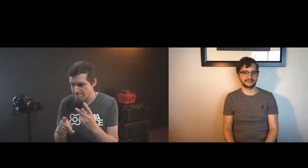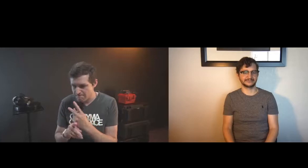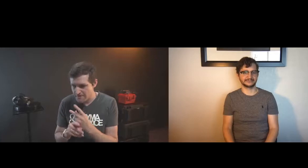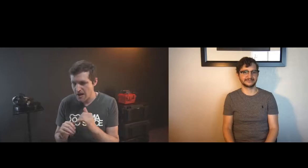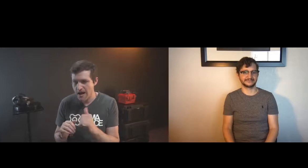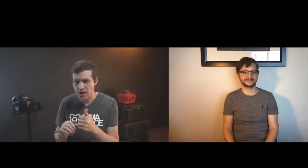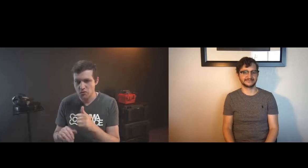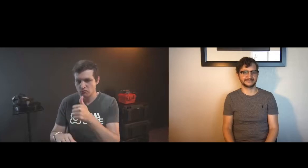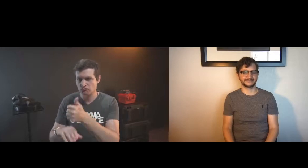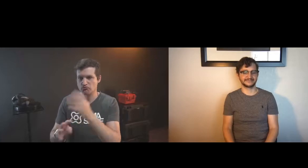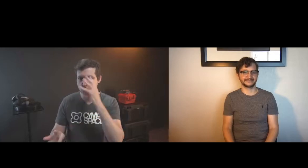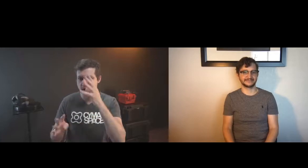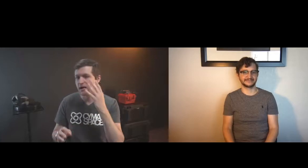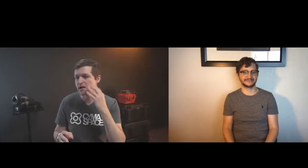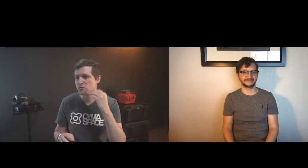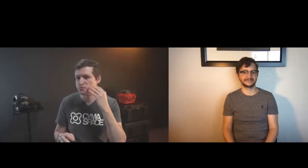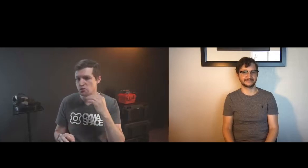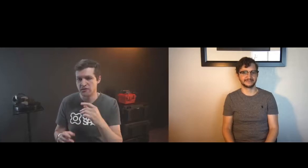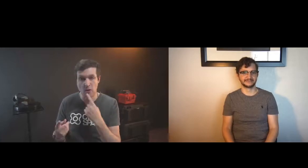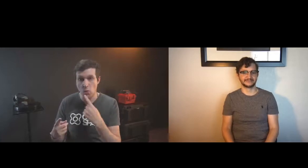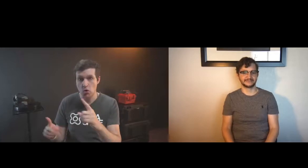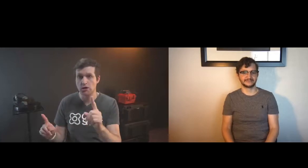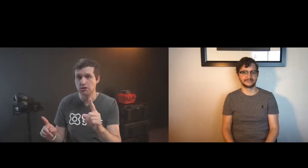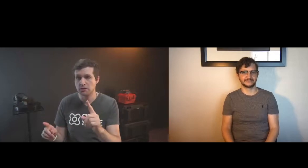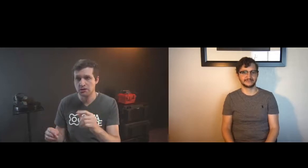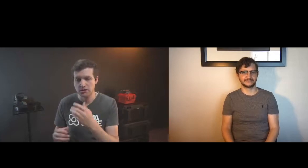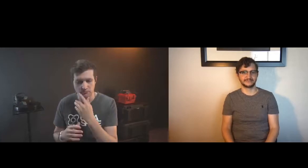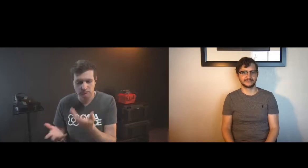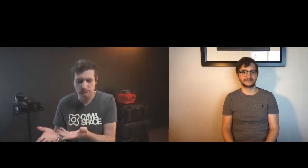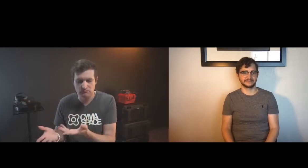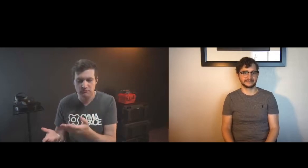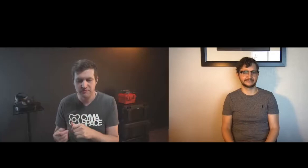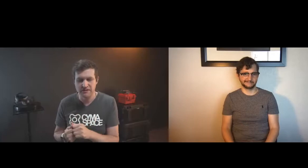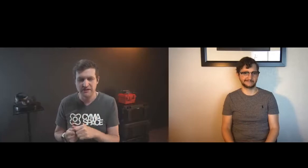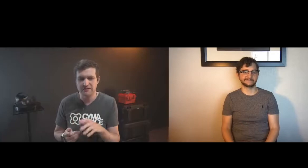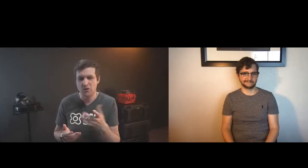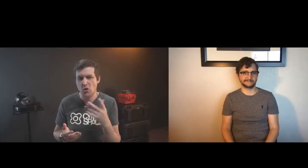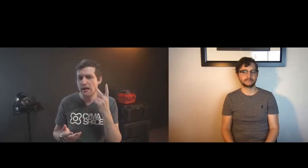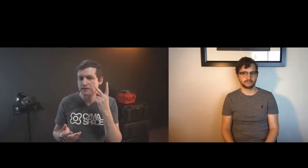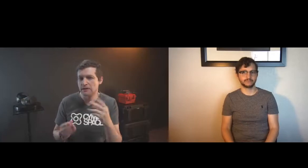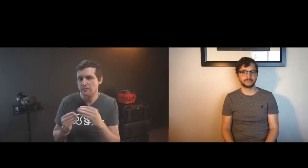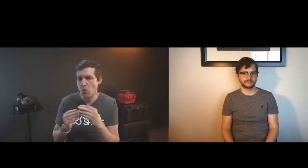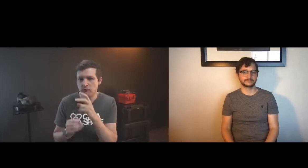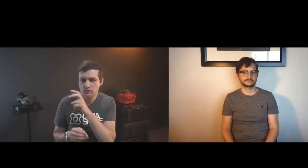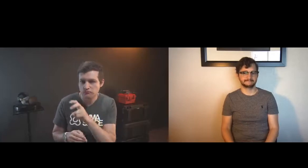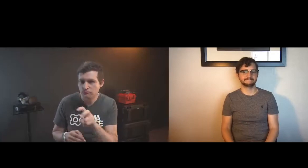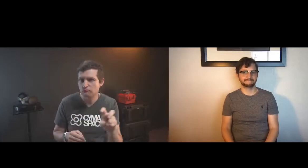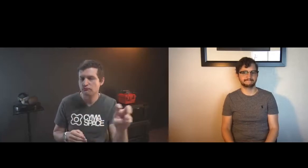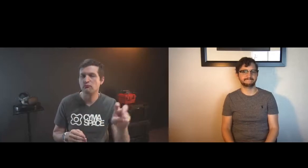actually implement things myself and then create these experiences and adjust as needed